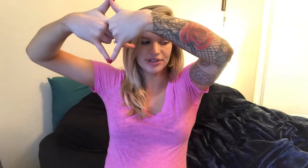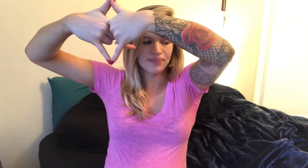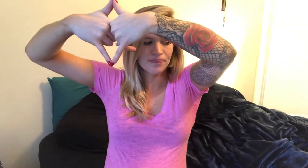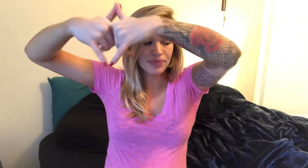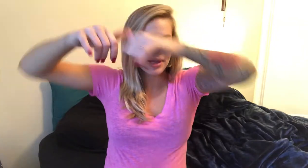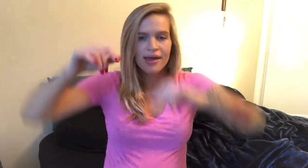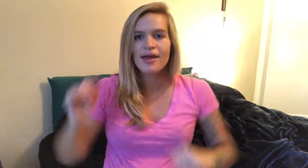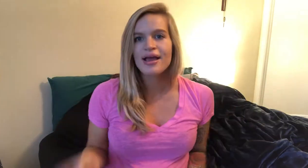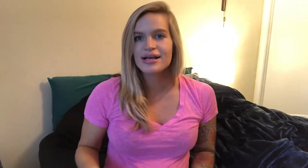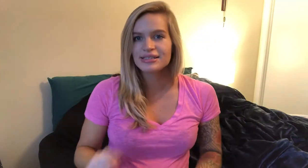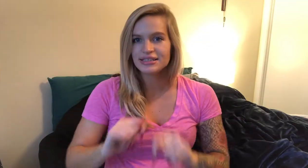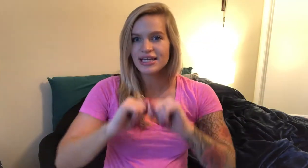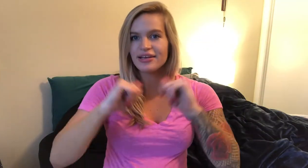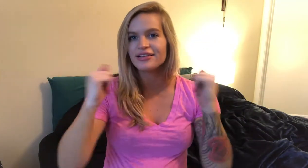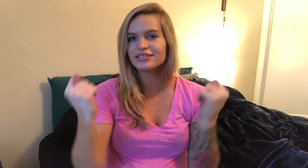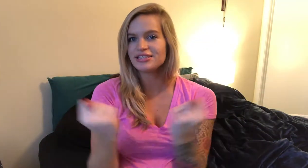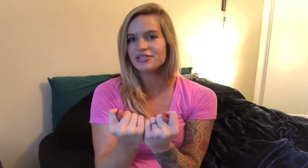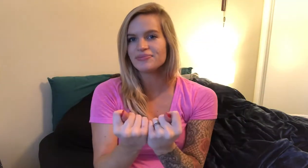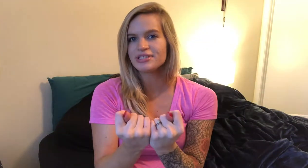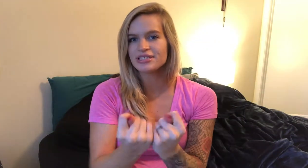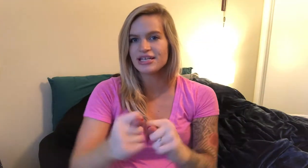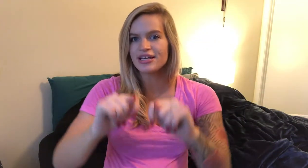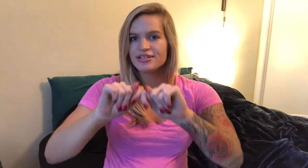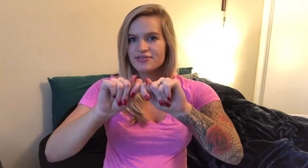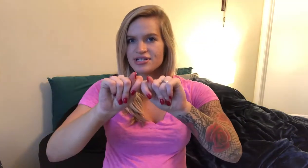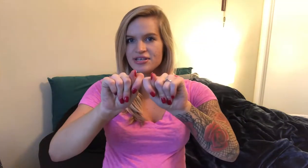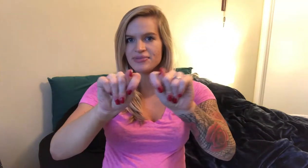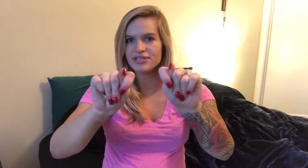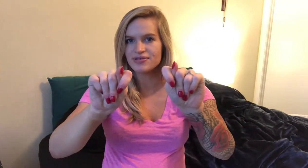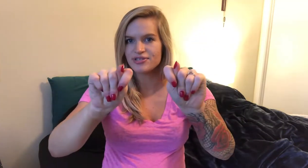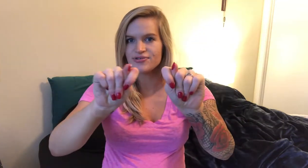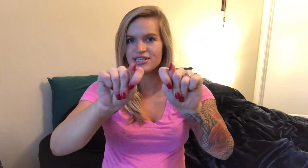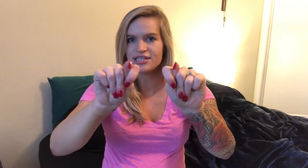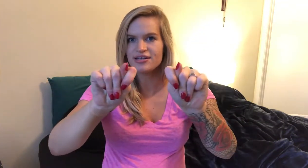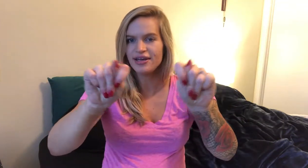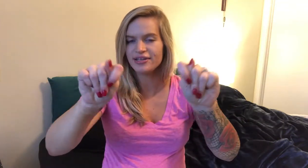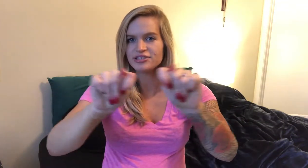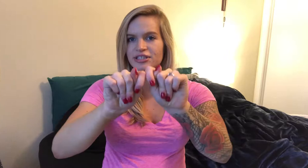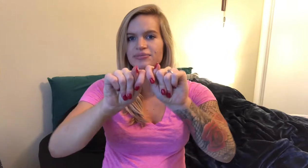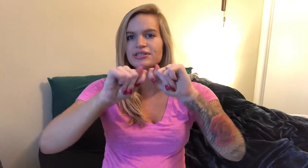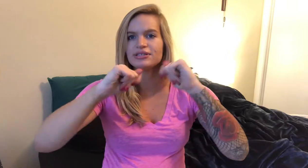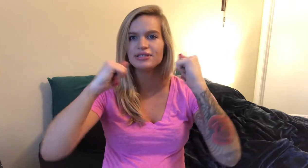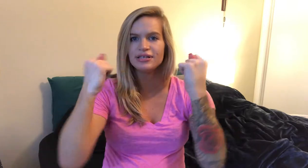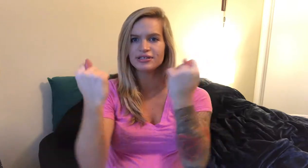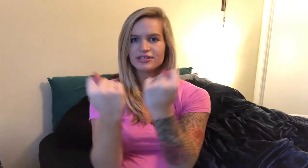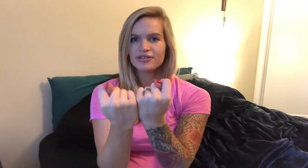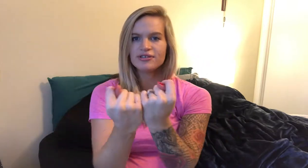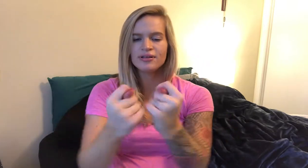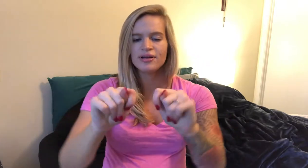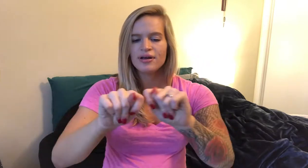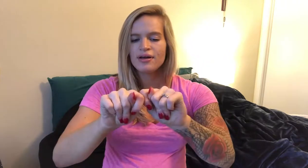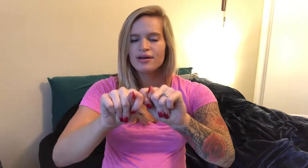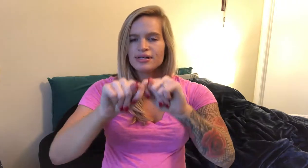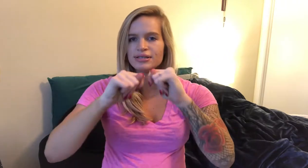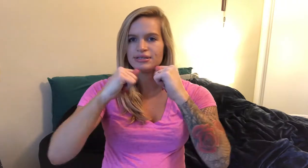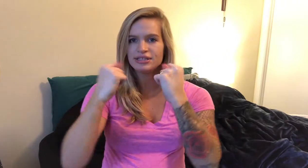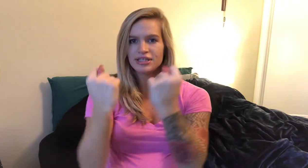taking his team to state so team is a two T hand shapes in a circle team